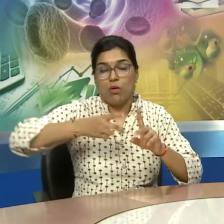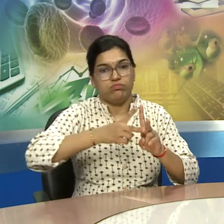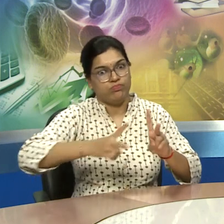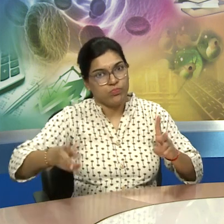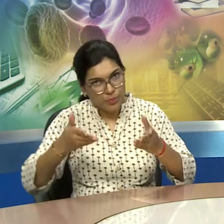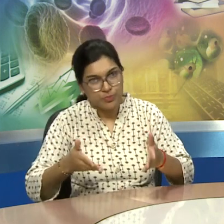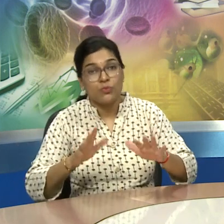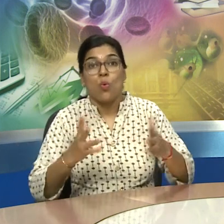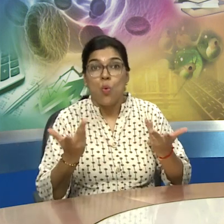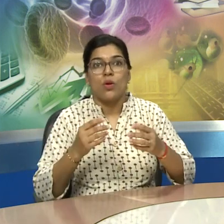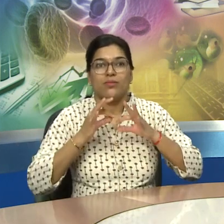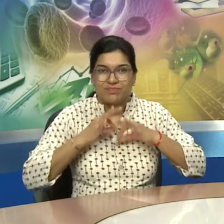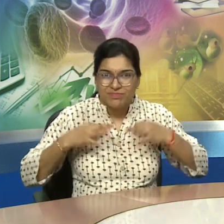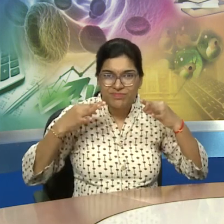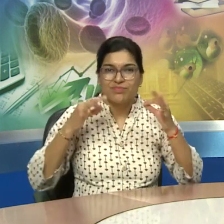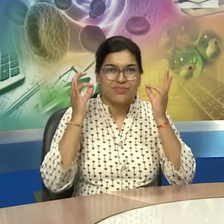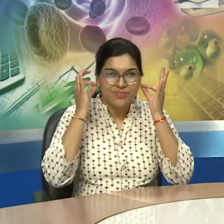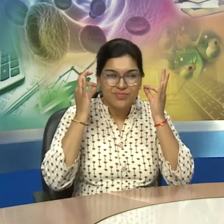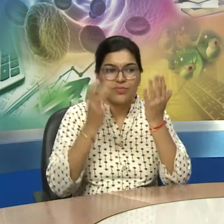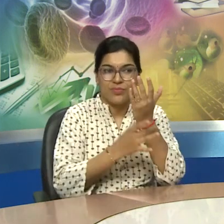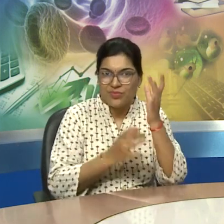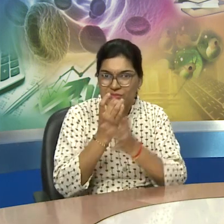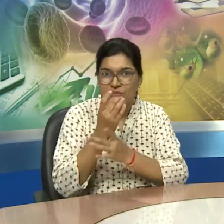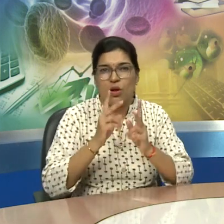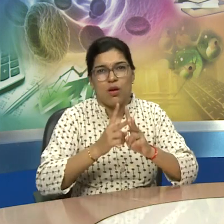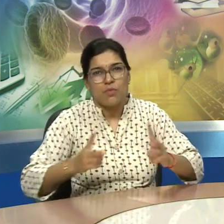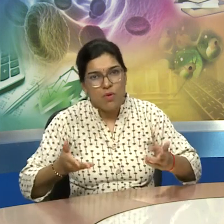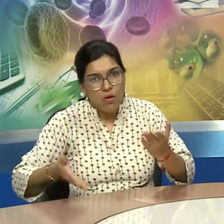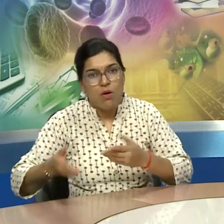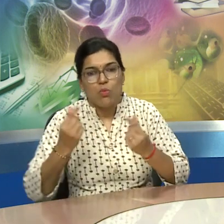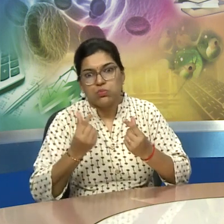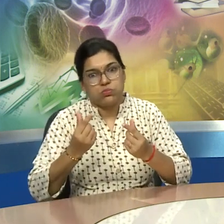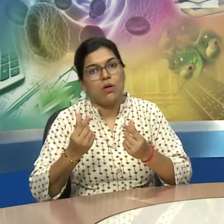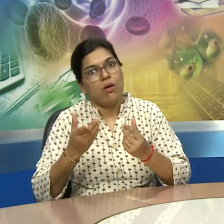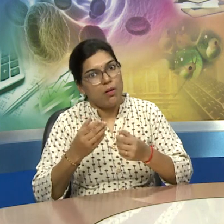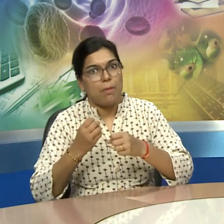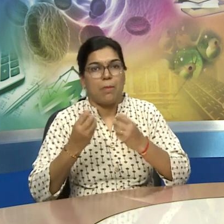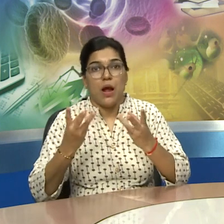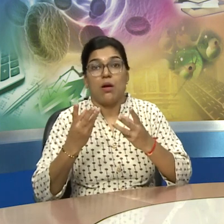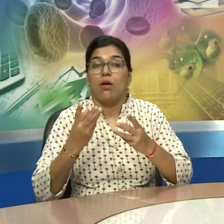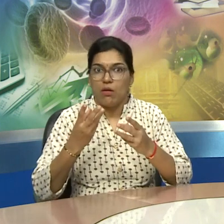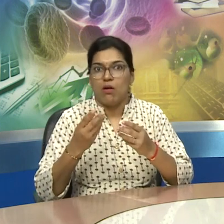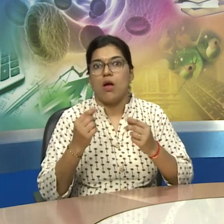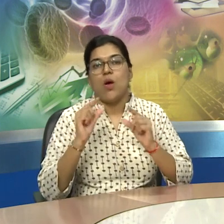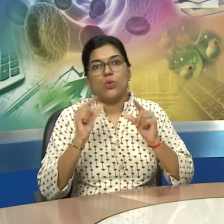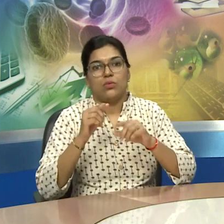because they had now new creative tools ornaments different items